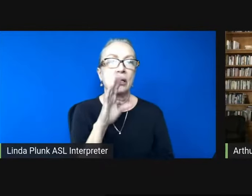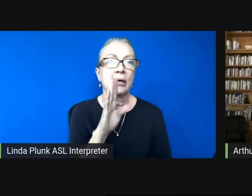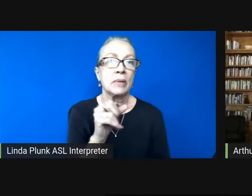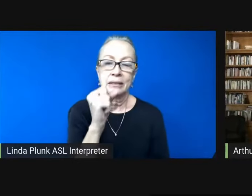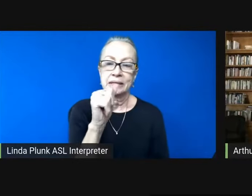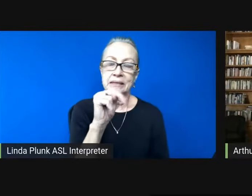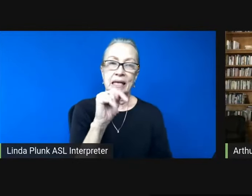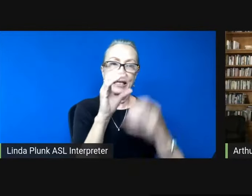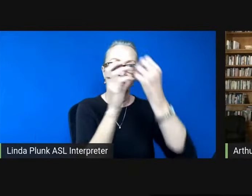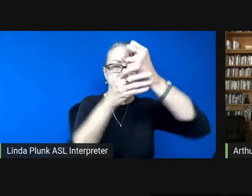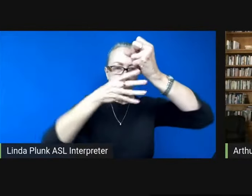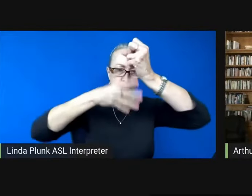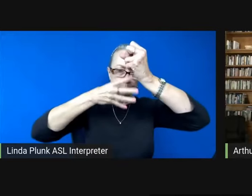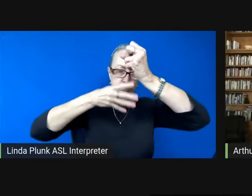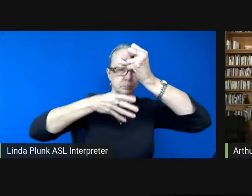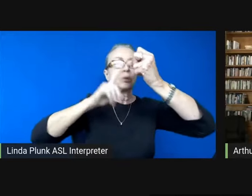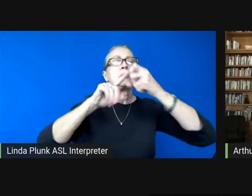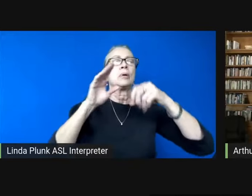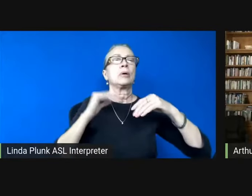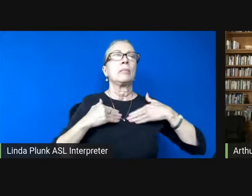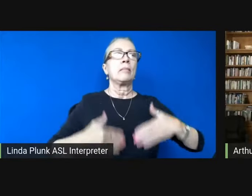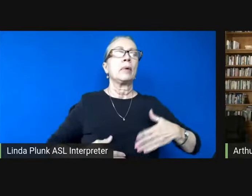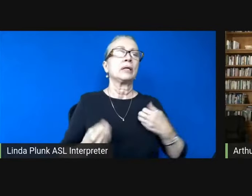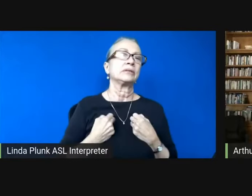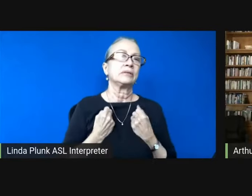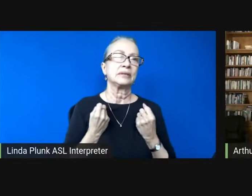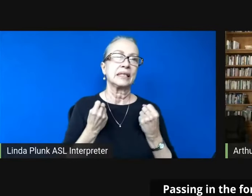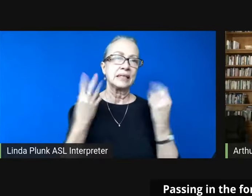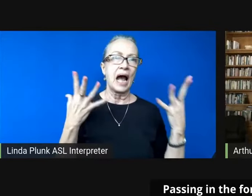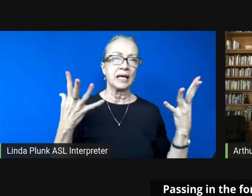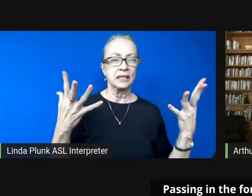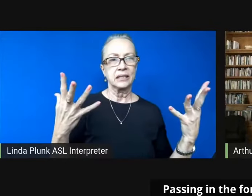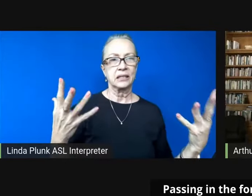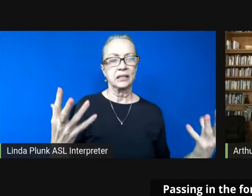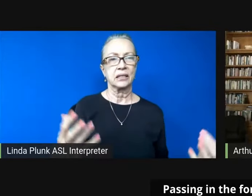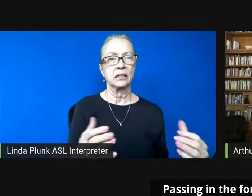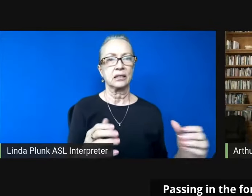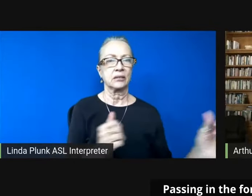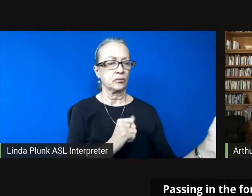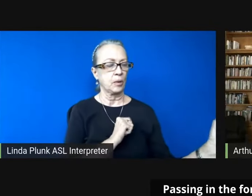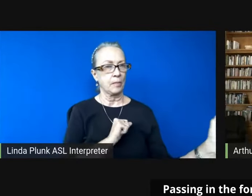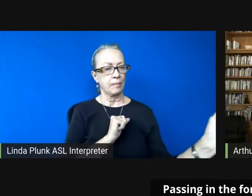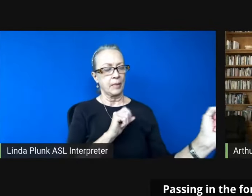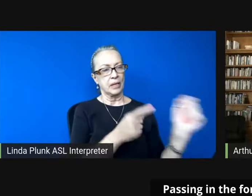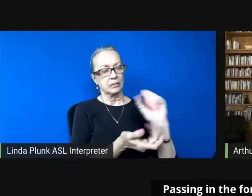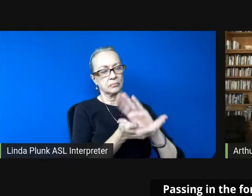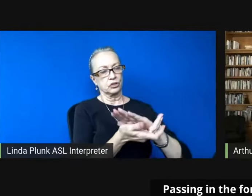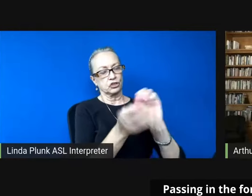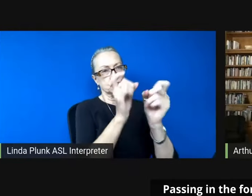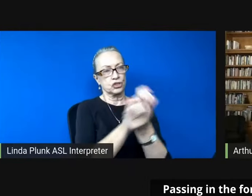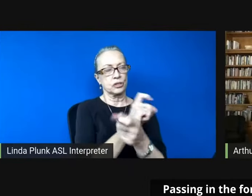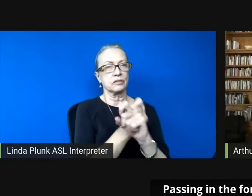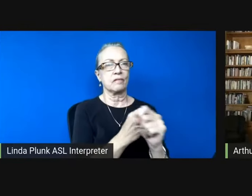hourglass but by our bodies igniting passing in the form of vapors from a